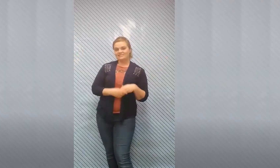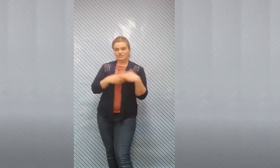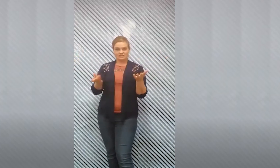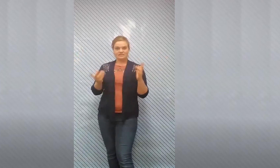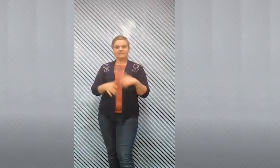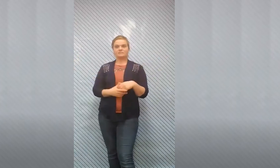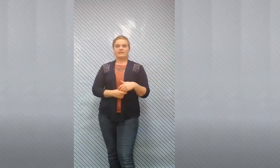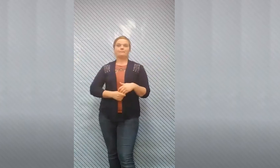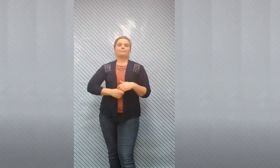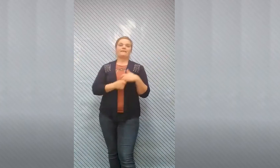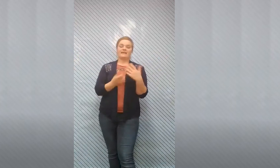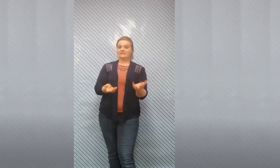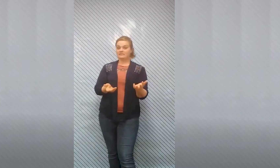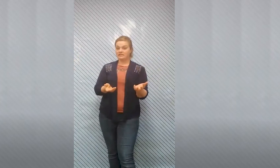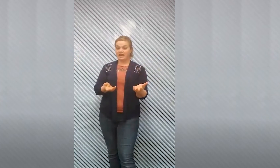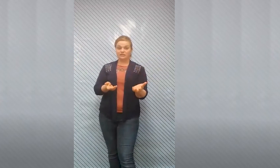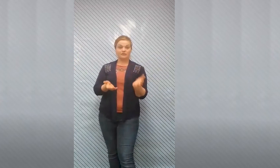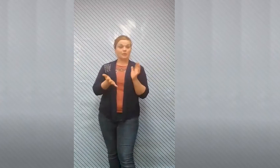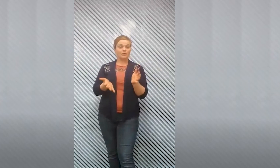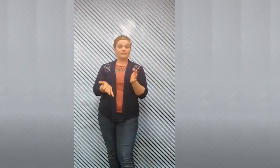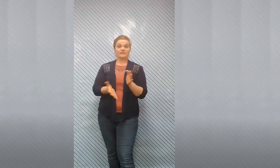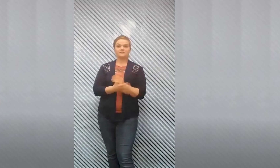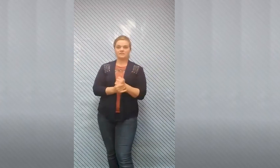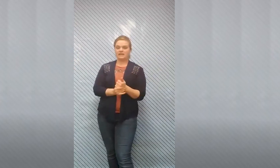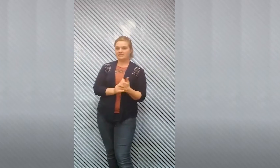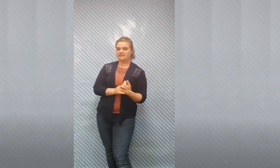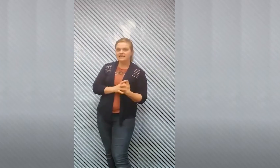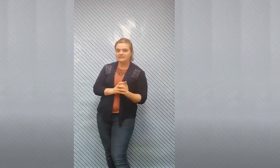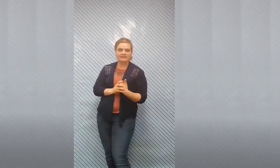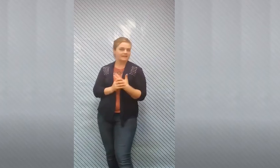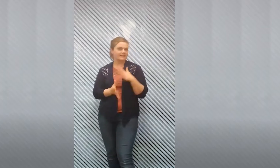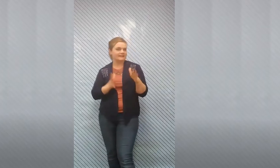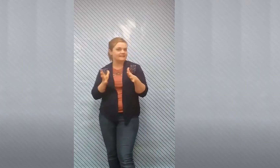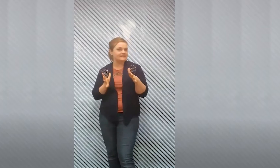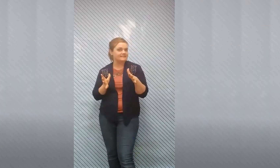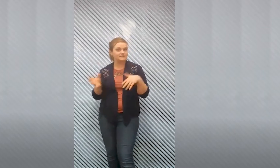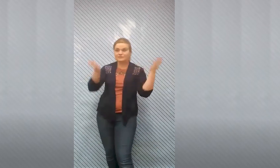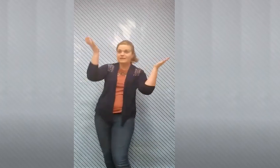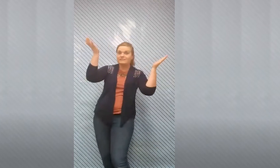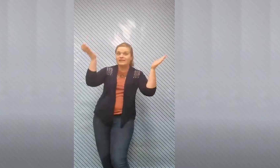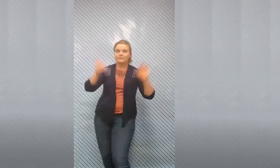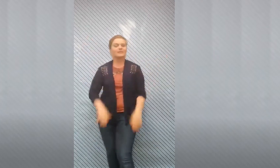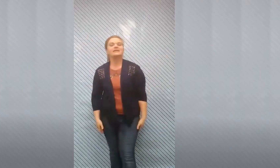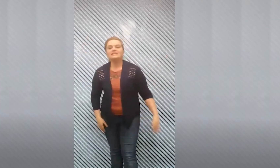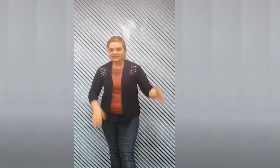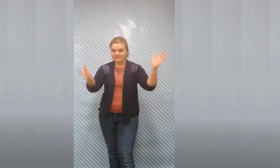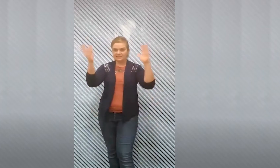jesus loves me and this is actually perfect for today's lesson because i guess you're gonna have to find out let's sing